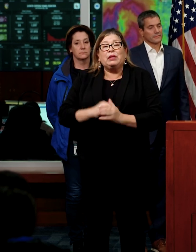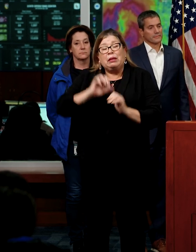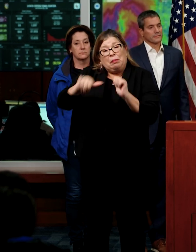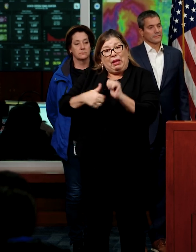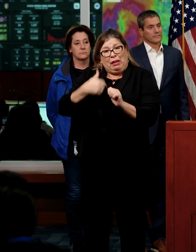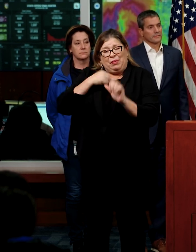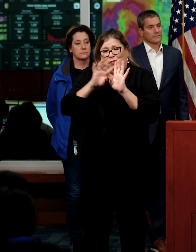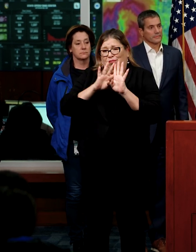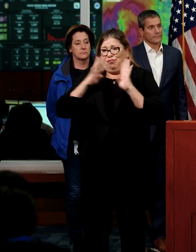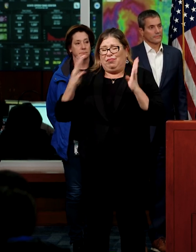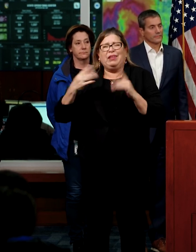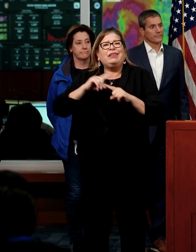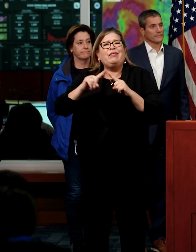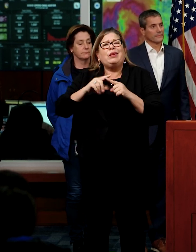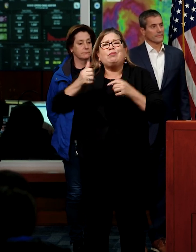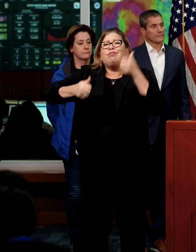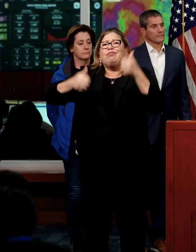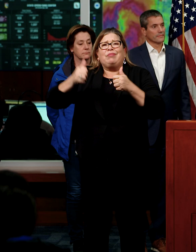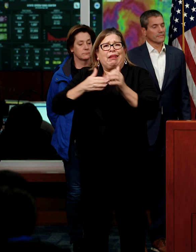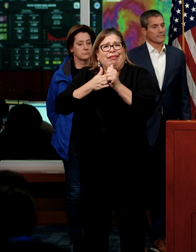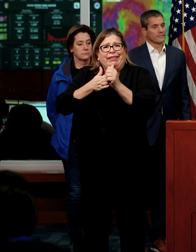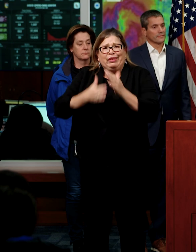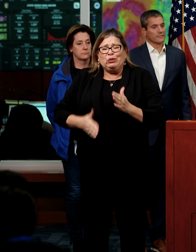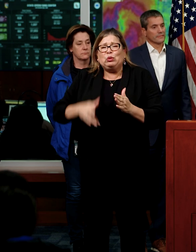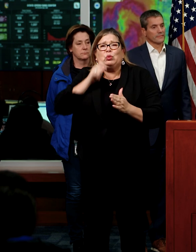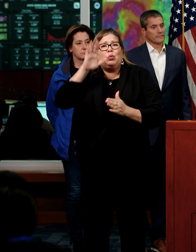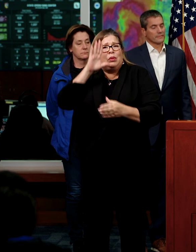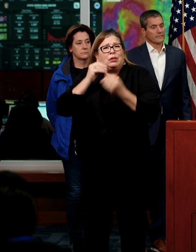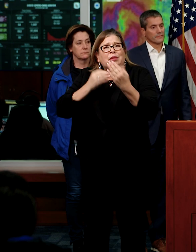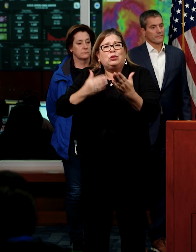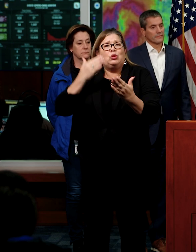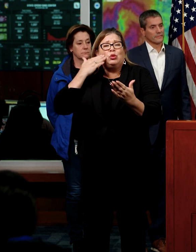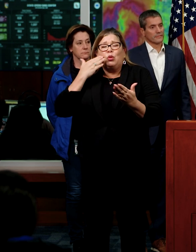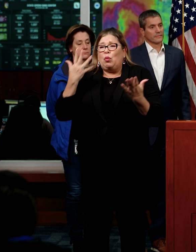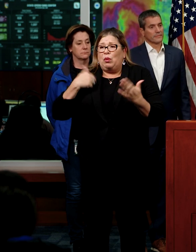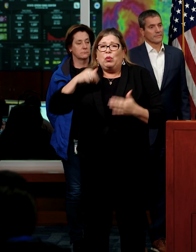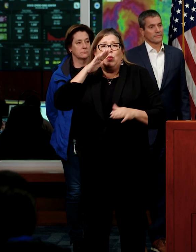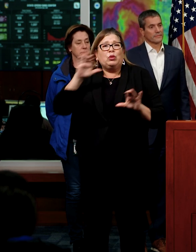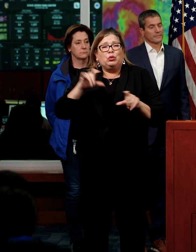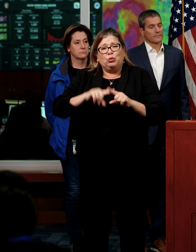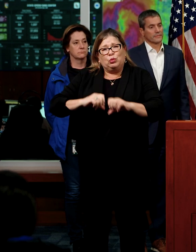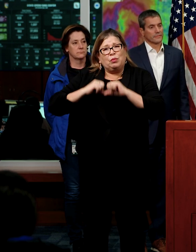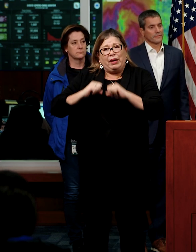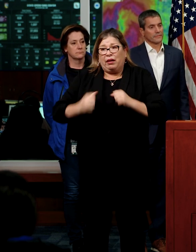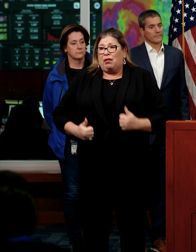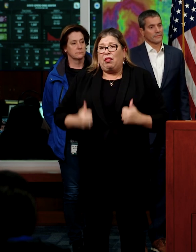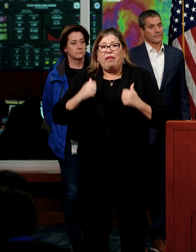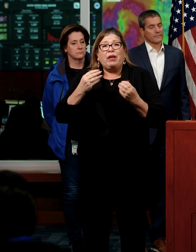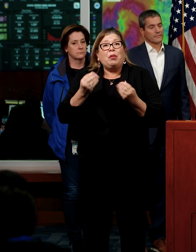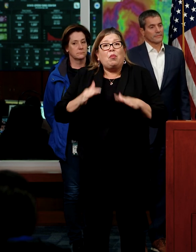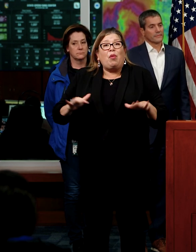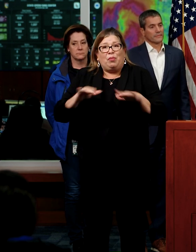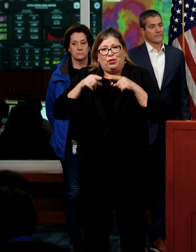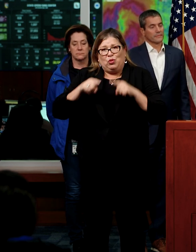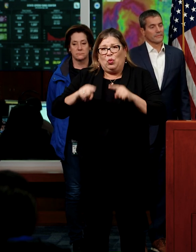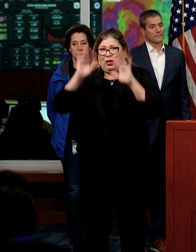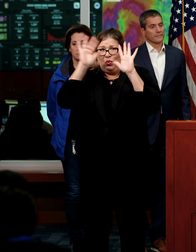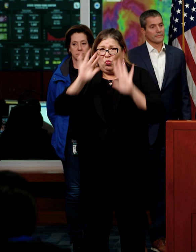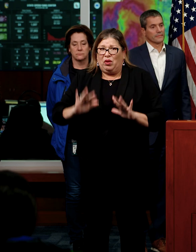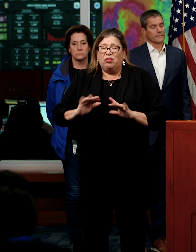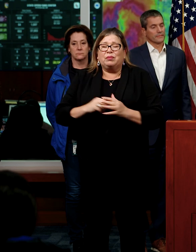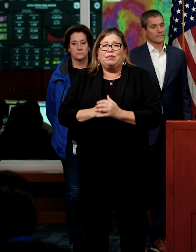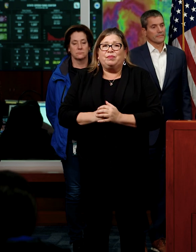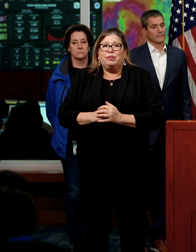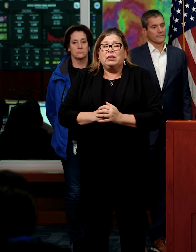who will update you on the coordinated efforts to protect the life and property during these storms. We anticipate that this